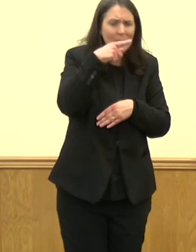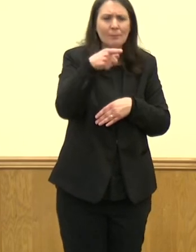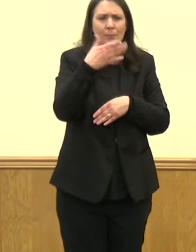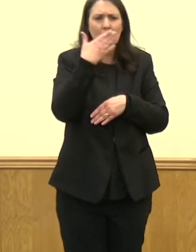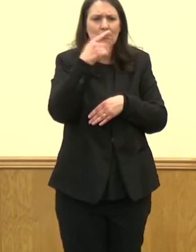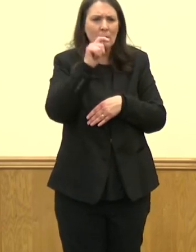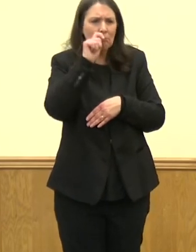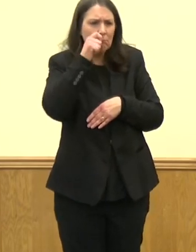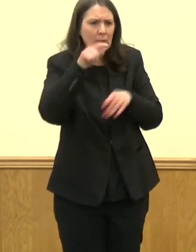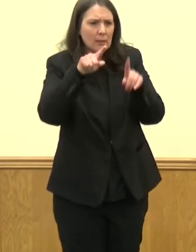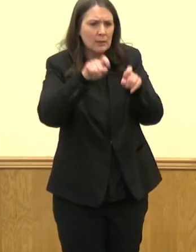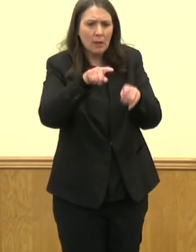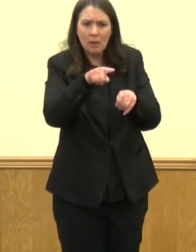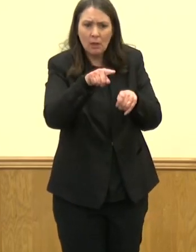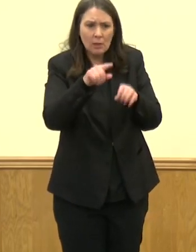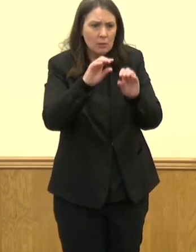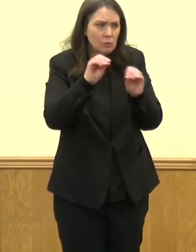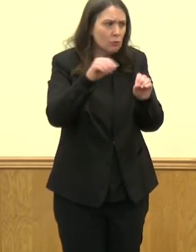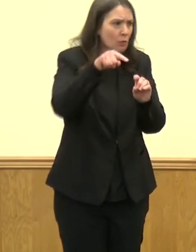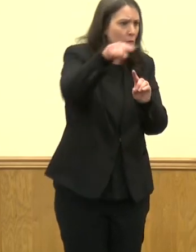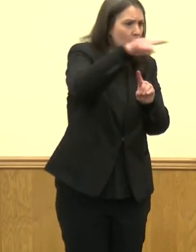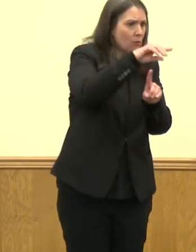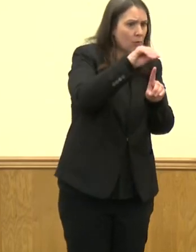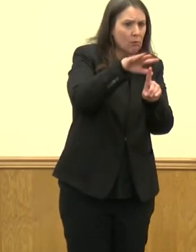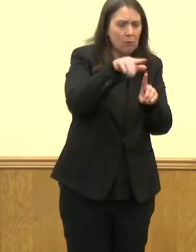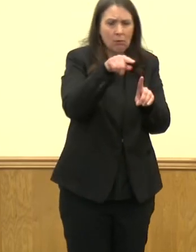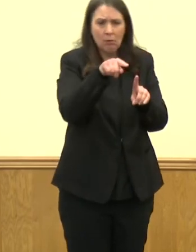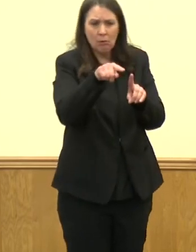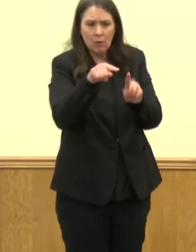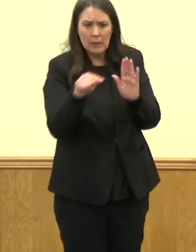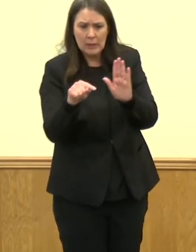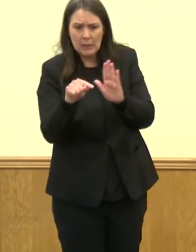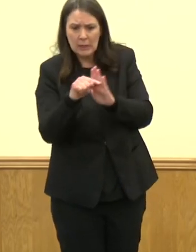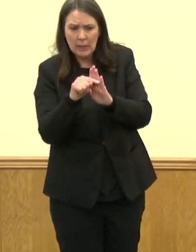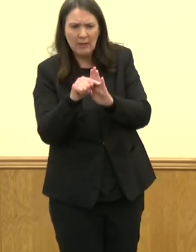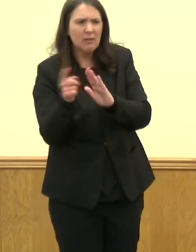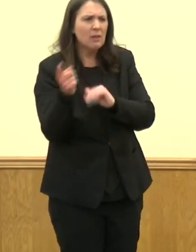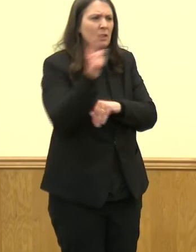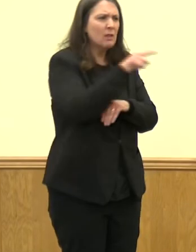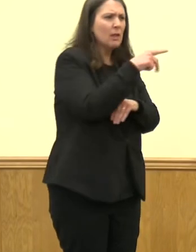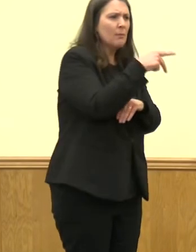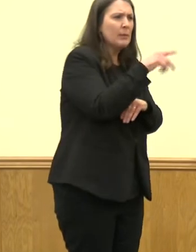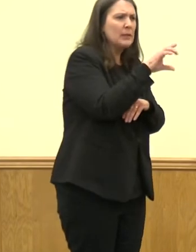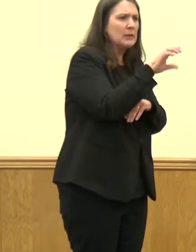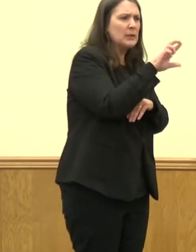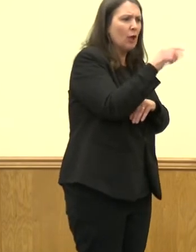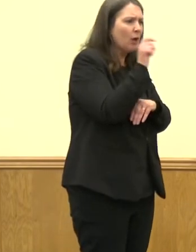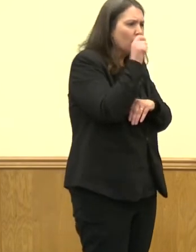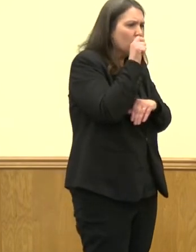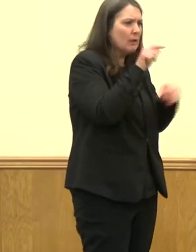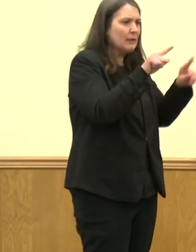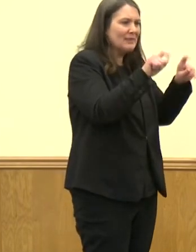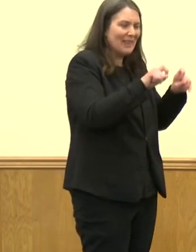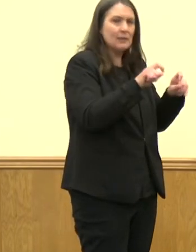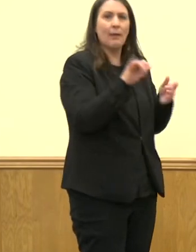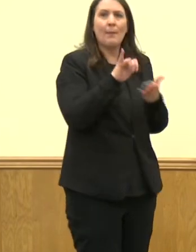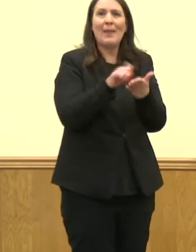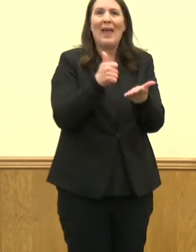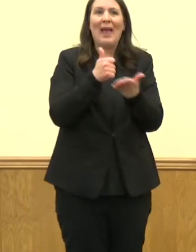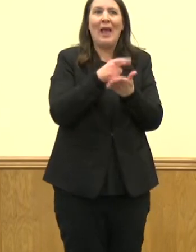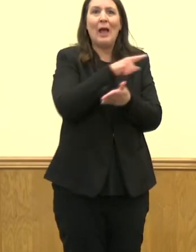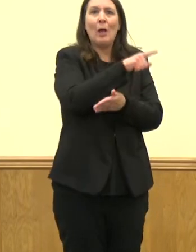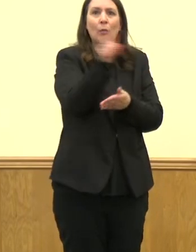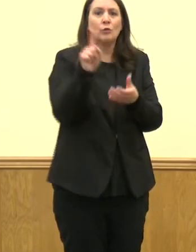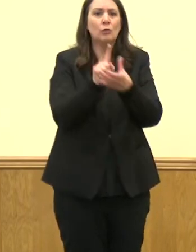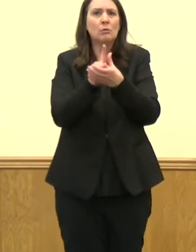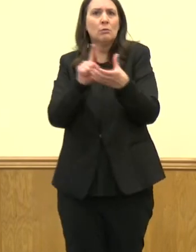have an exposure. And then we usually follow up with a PCR to verify. But those at-homes are really helpful so that you can isolate as fast as possible.